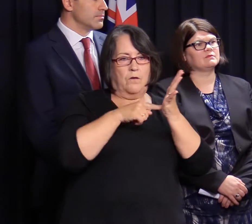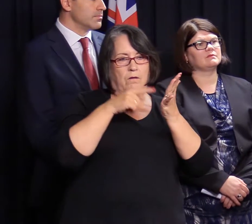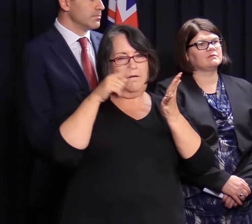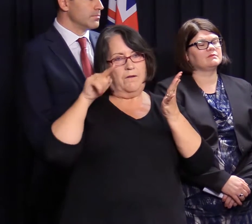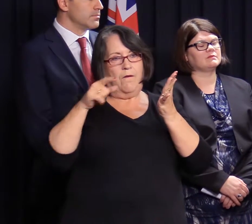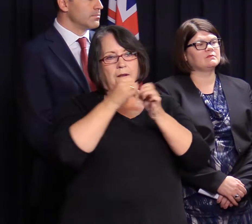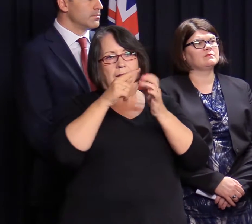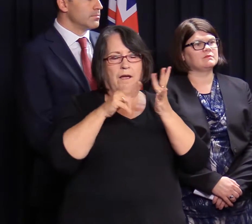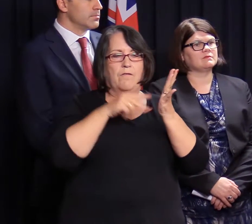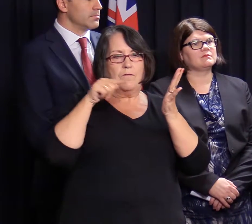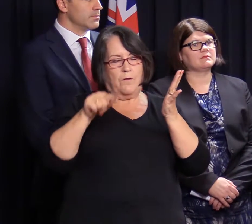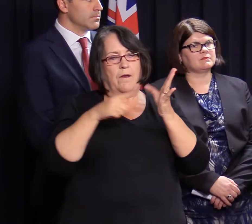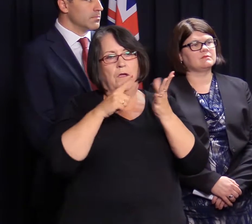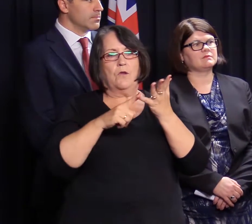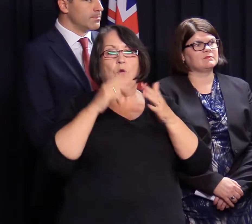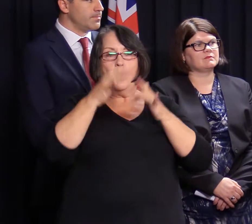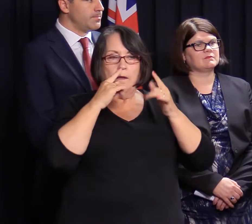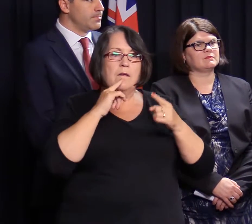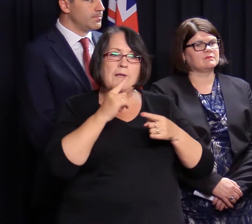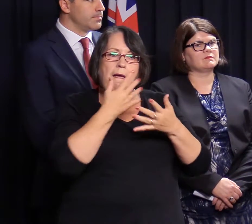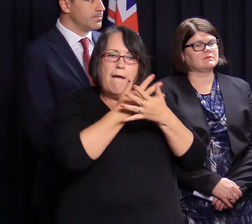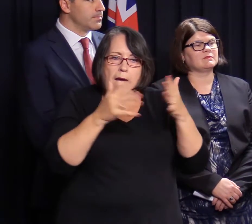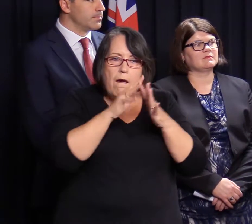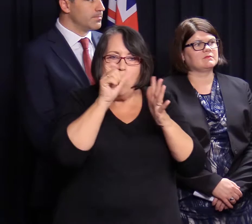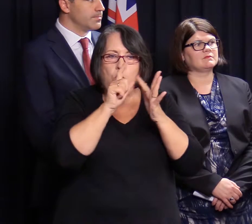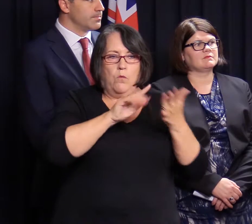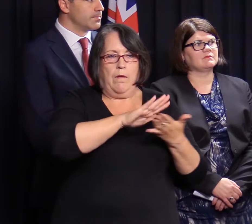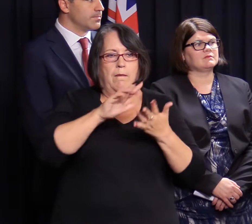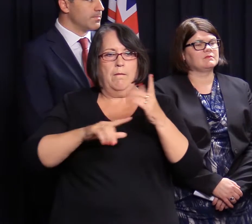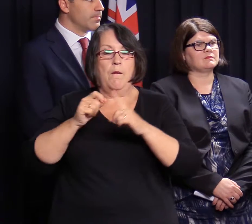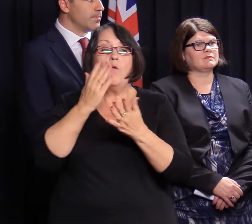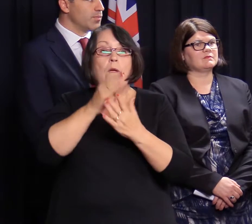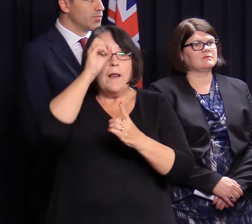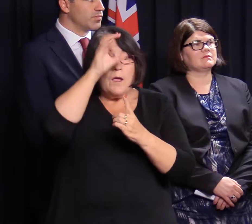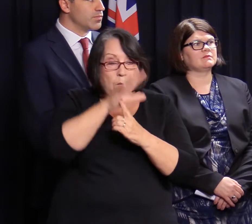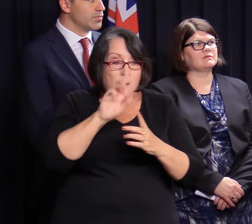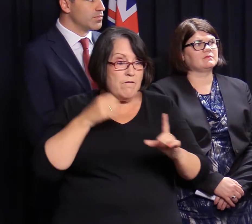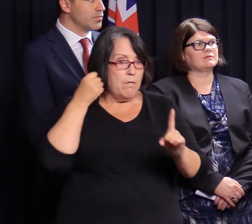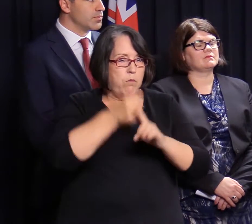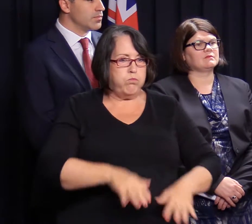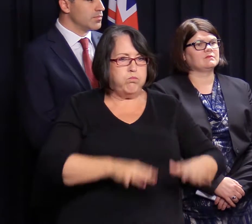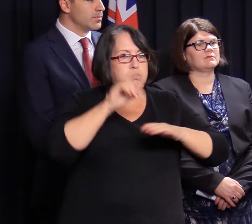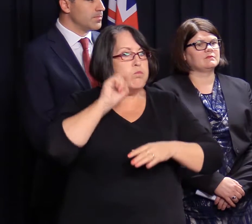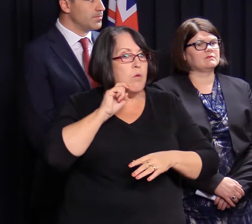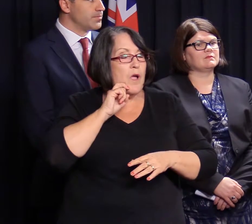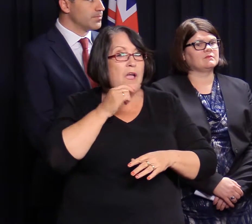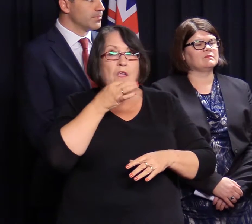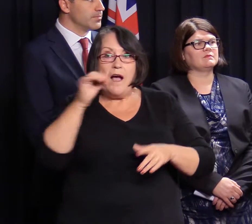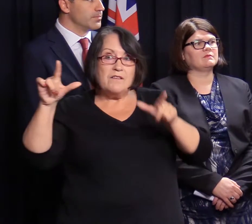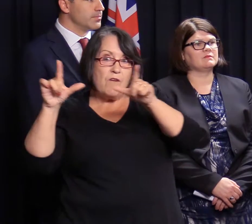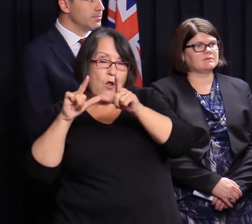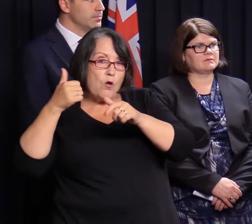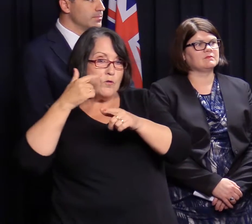website as well that can provide guidance as to how best to approach the clean up. It's really important that if it's been impacted by flood waters that you do get a licensed